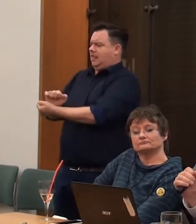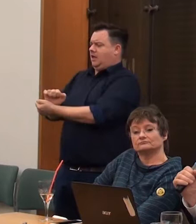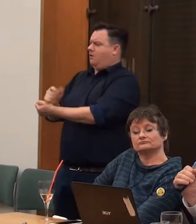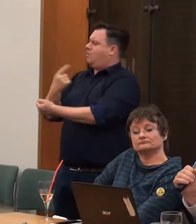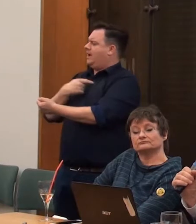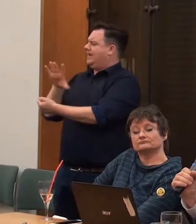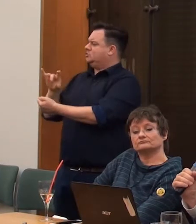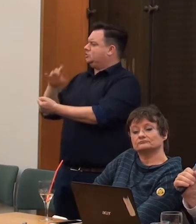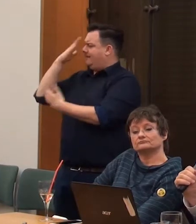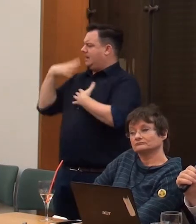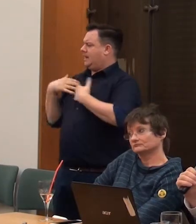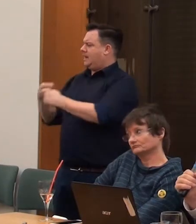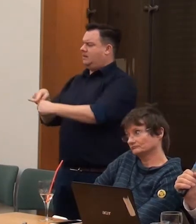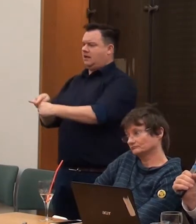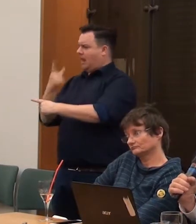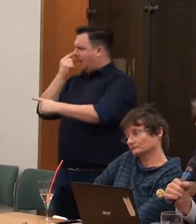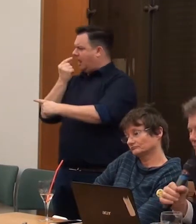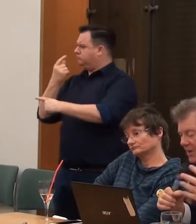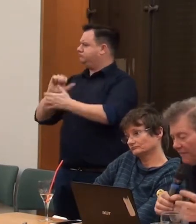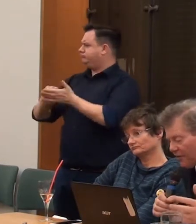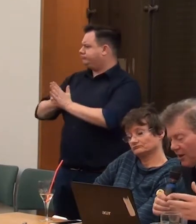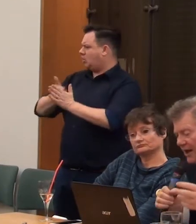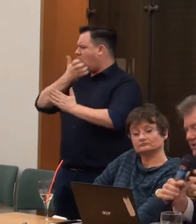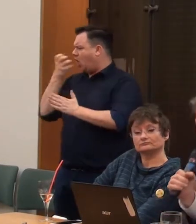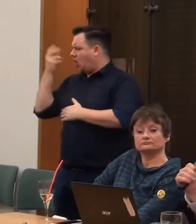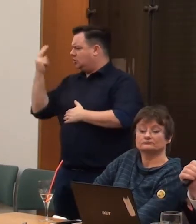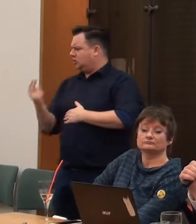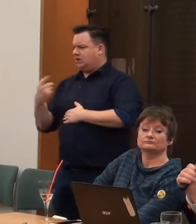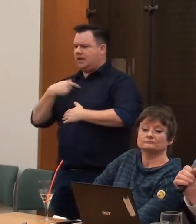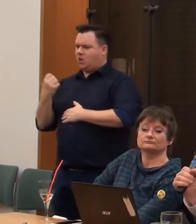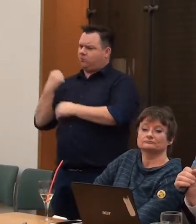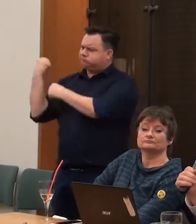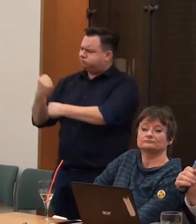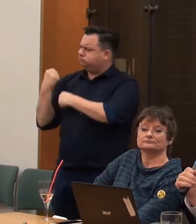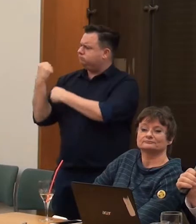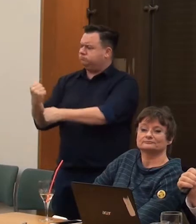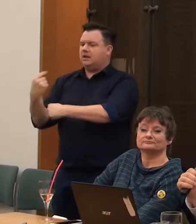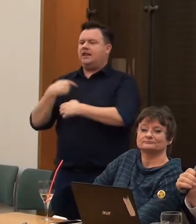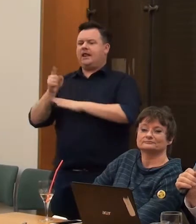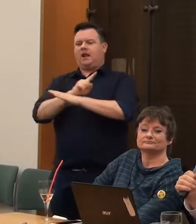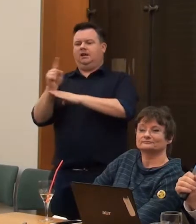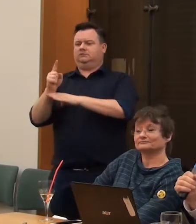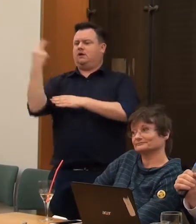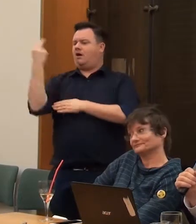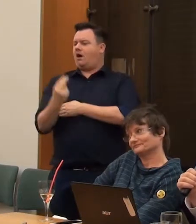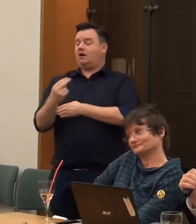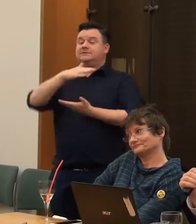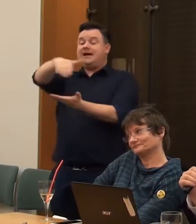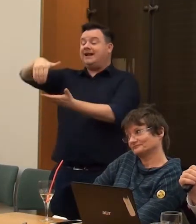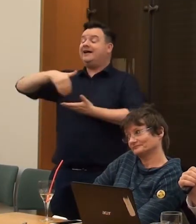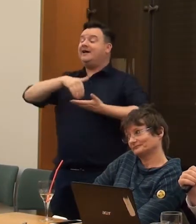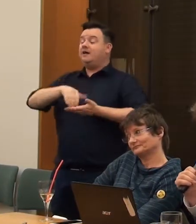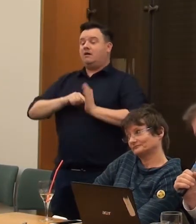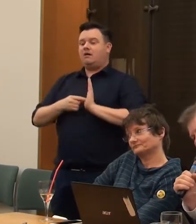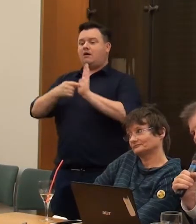things. And he championed that, then a later art collector championed it in what was